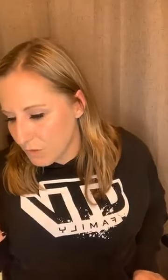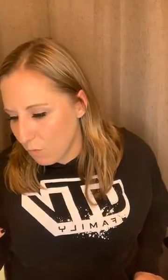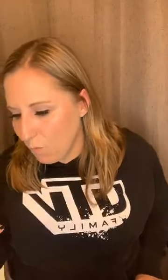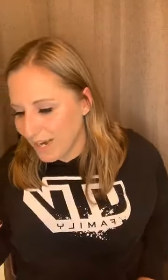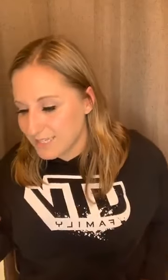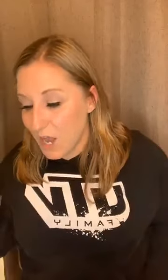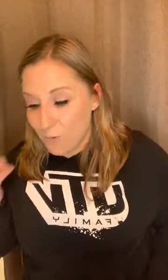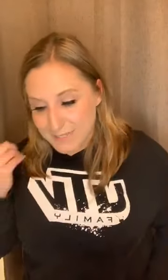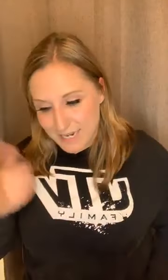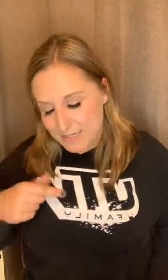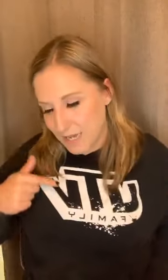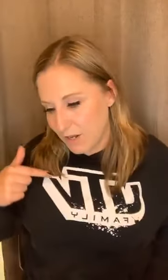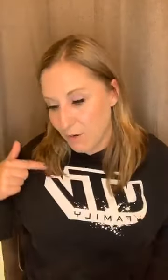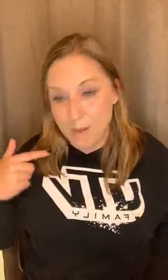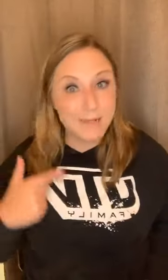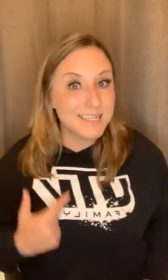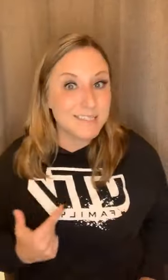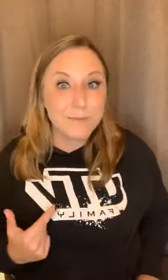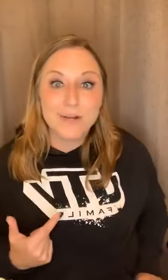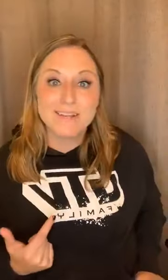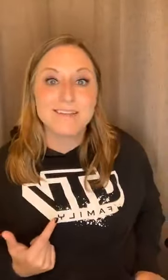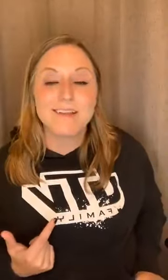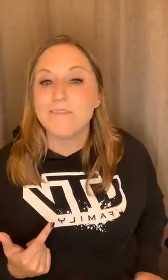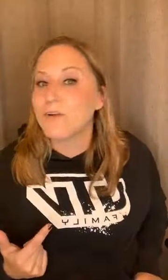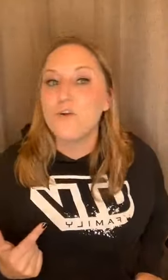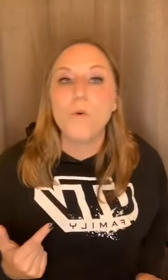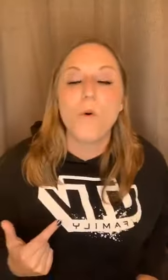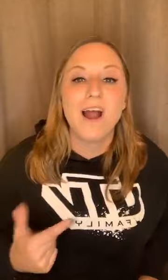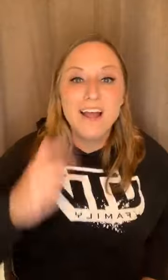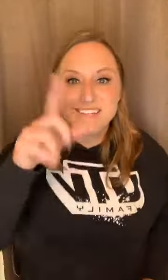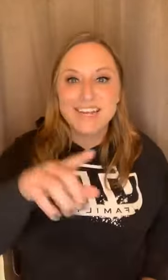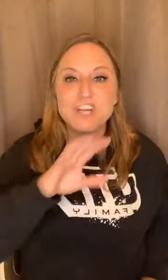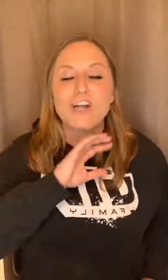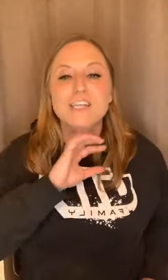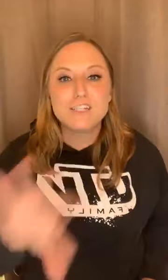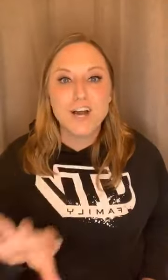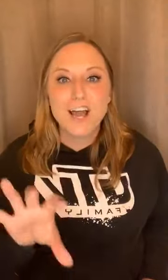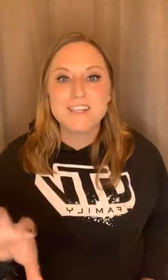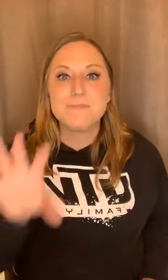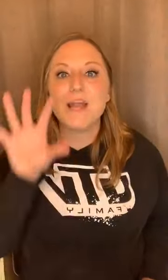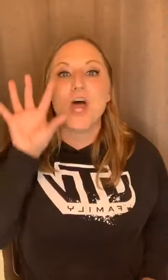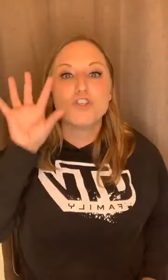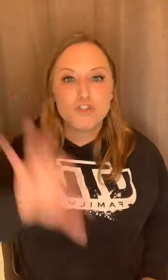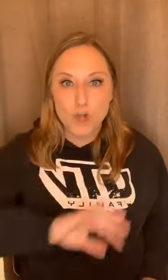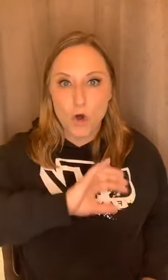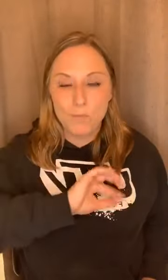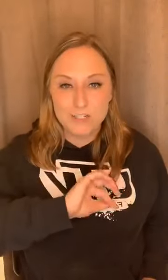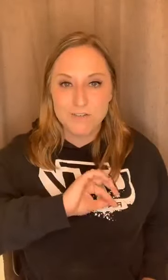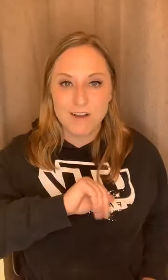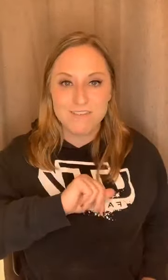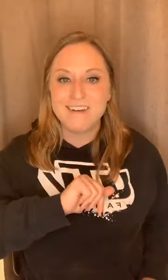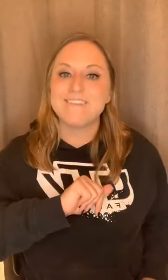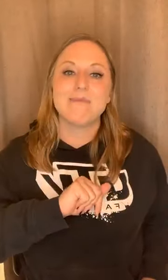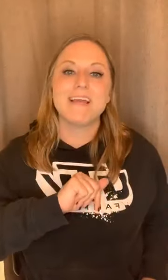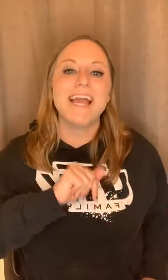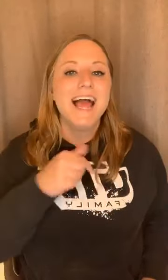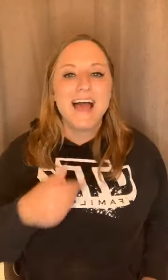What did I say? Oh, dancing, you know, maybe dancing with your kids in the living room or TikTok. TikTok has been so much fun for our family. And